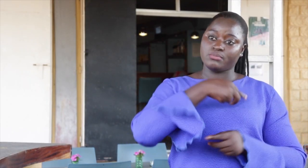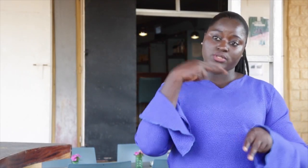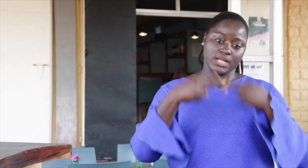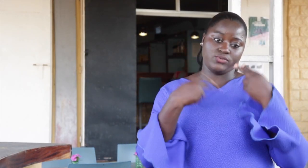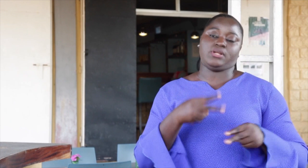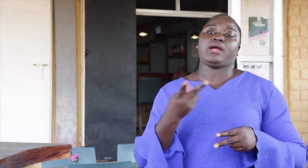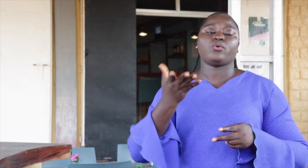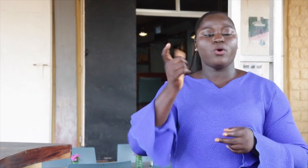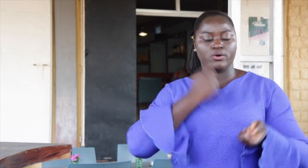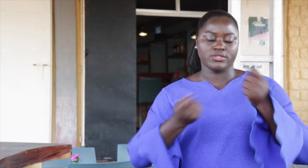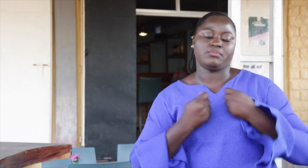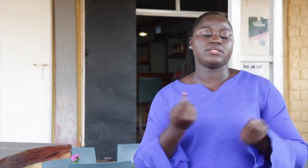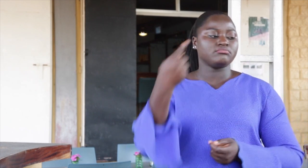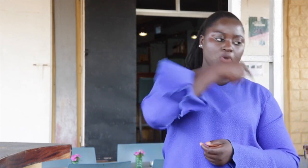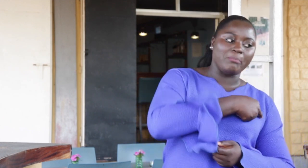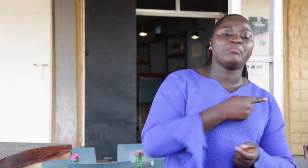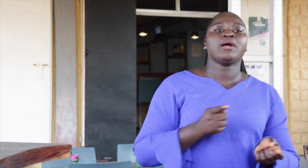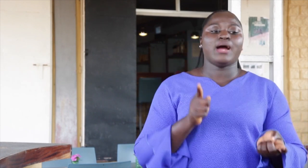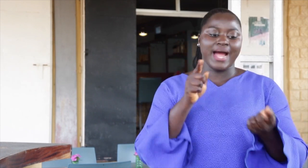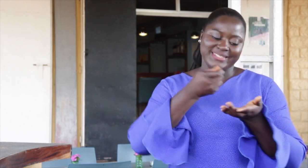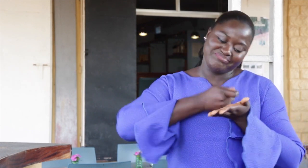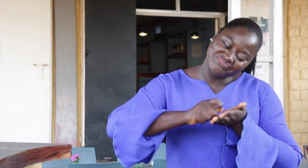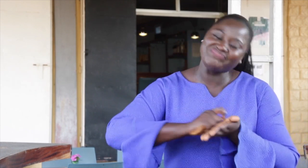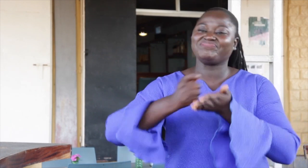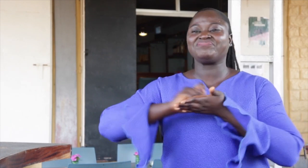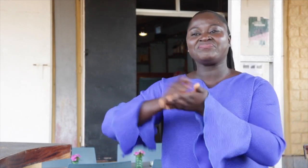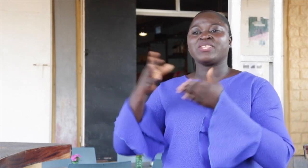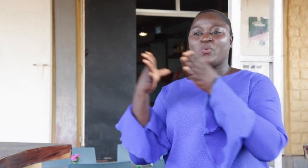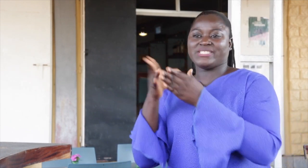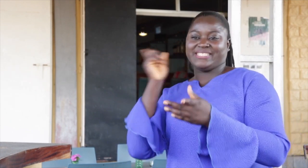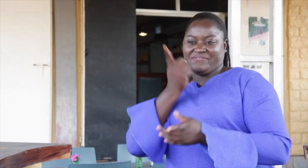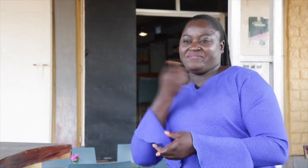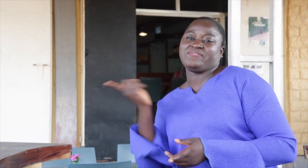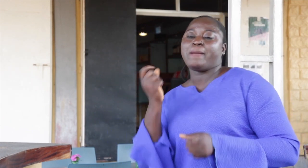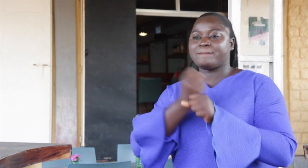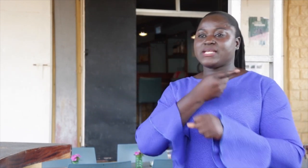other employers, will also learn that Deaf people can do something also.